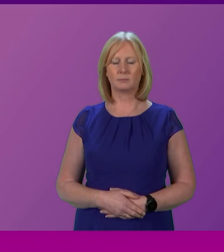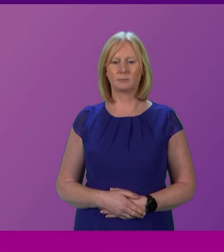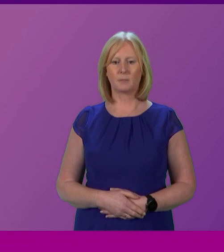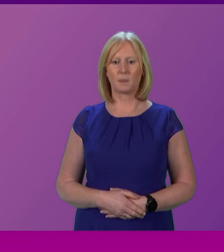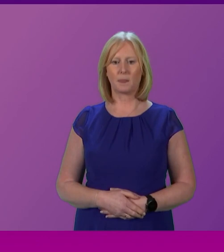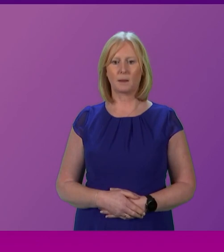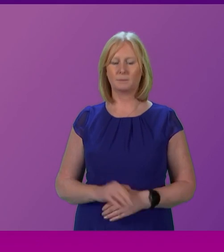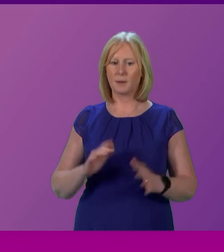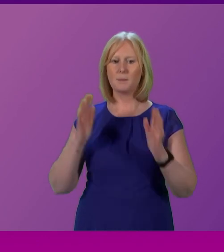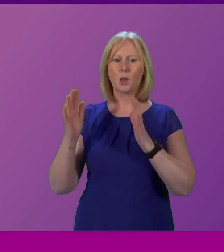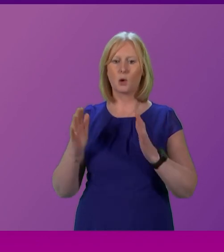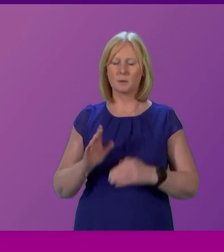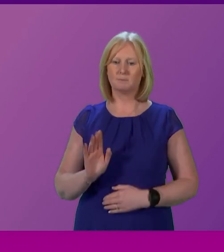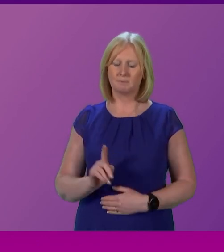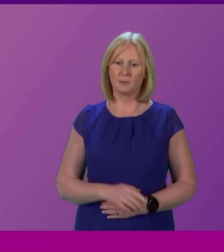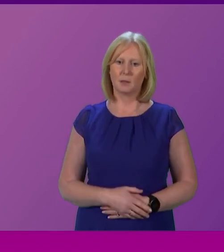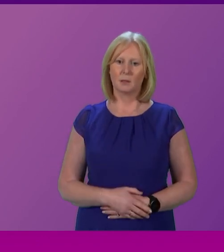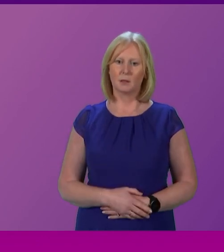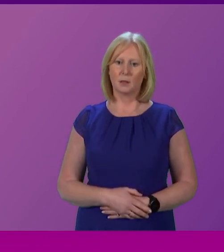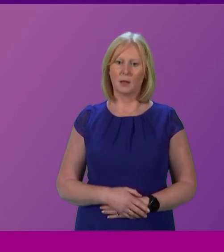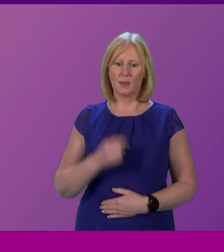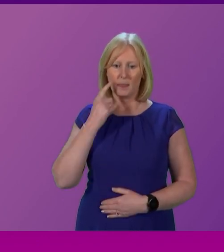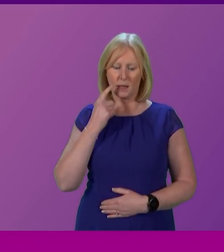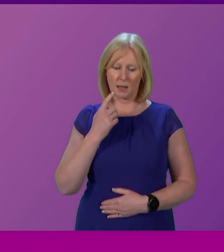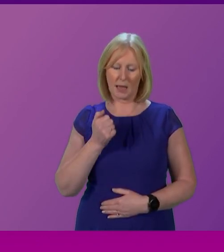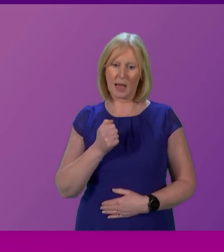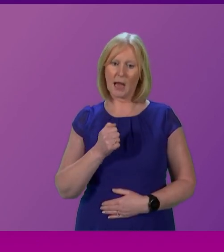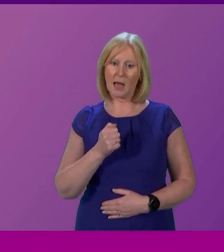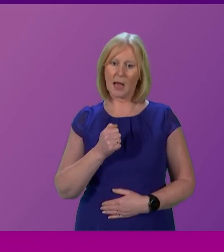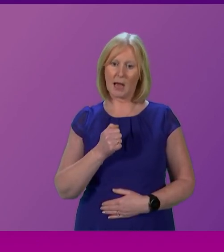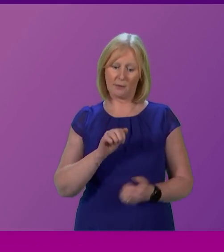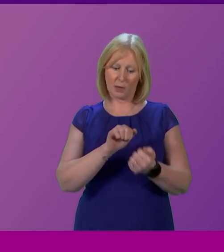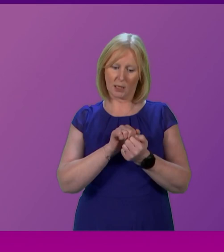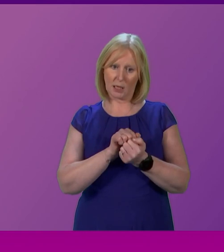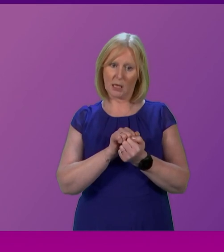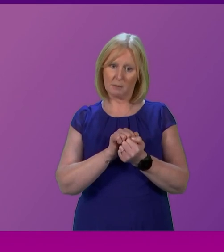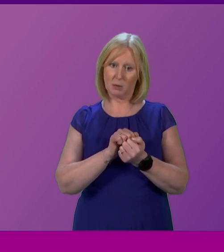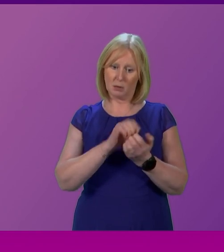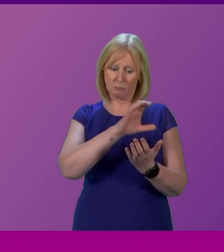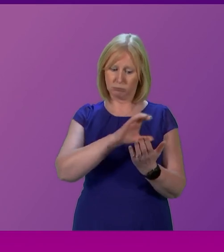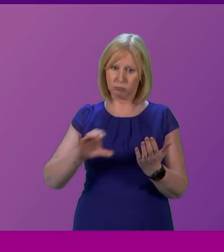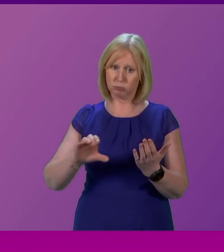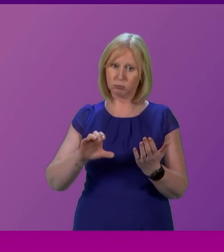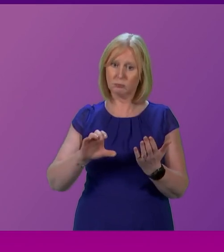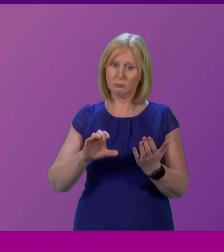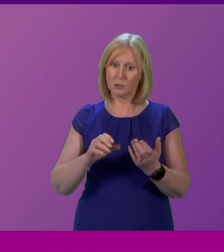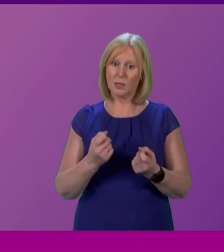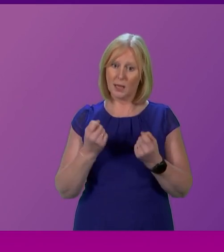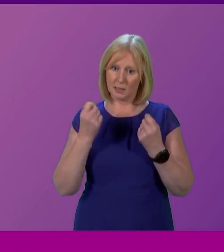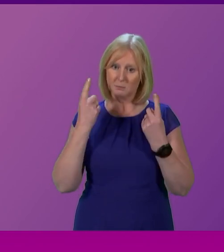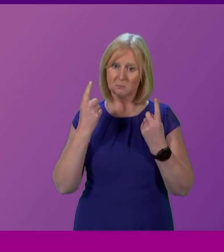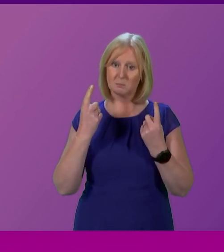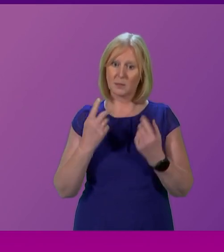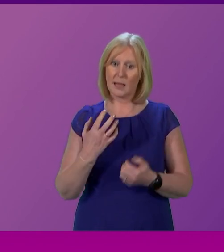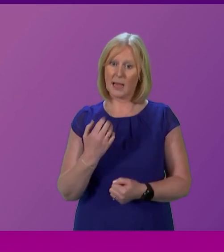Cue applause. I think you'll note that we have retained the first half of this motion today. Because we do agree with the proposals that we acknowledge there was a